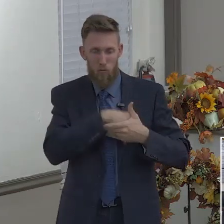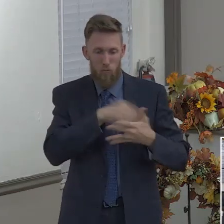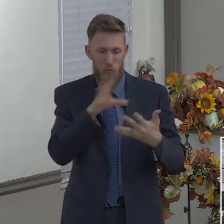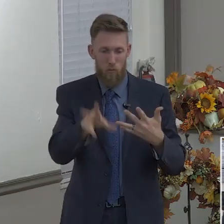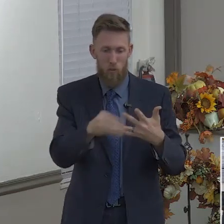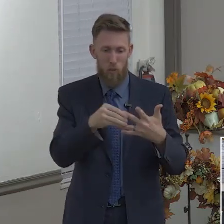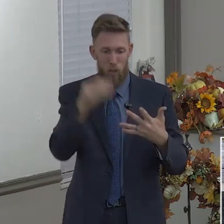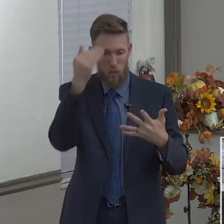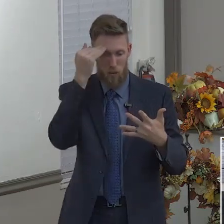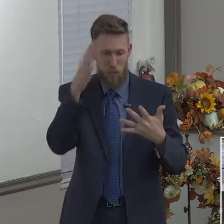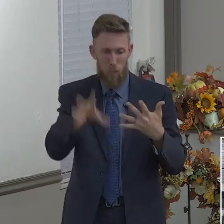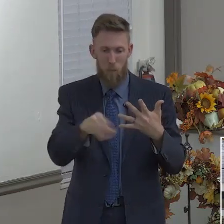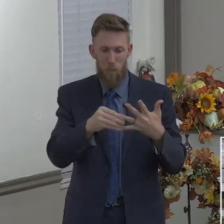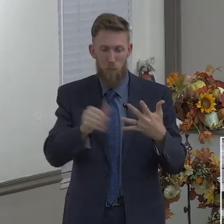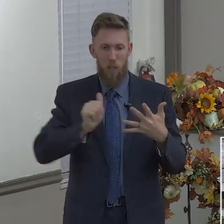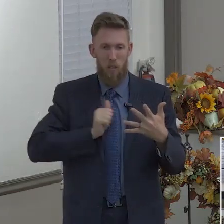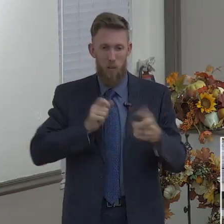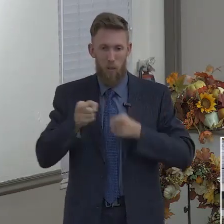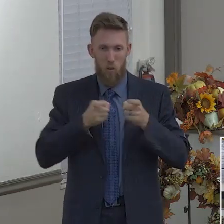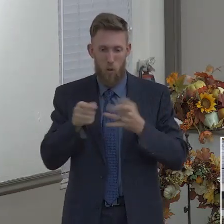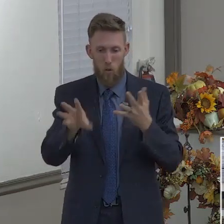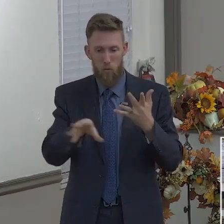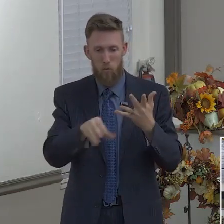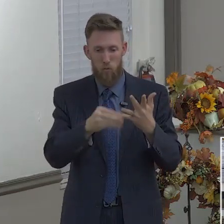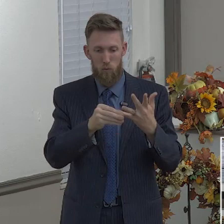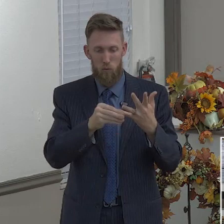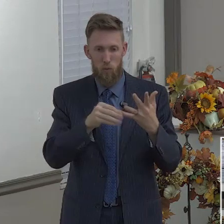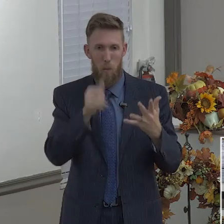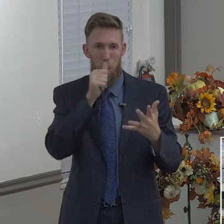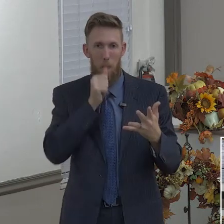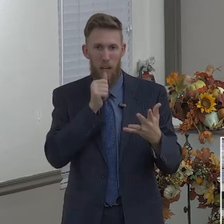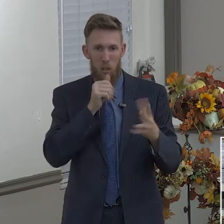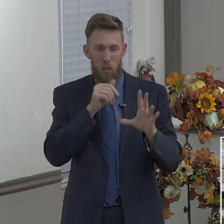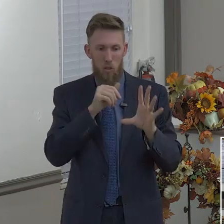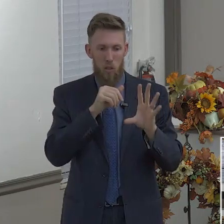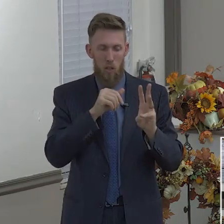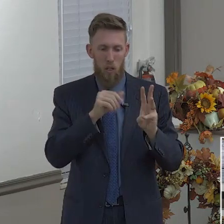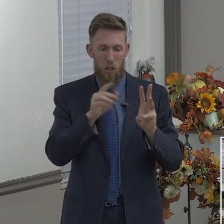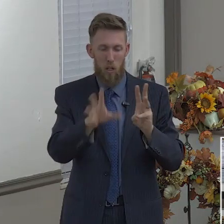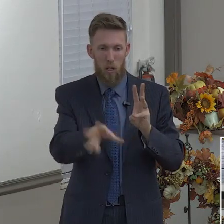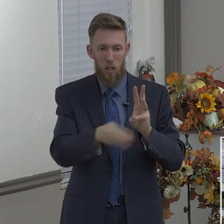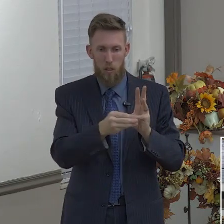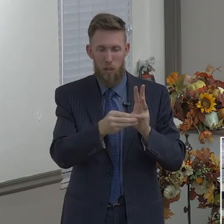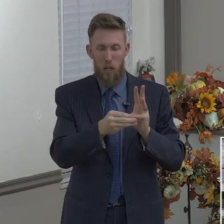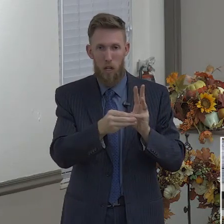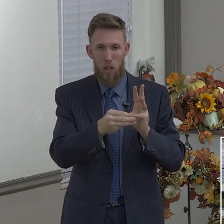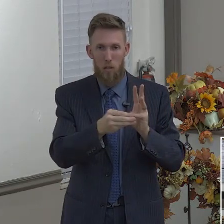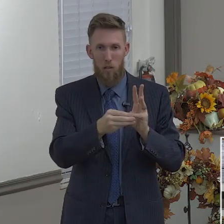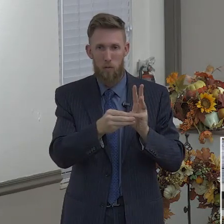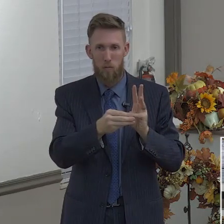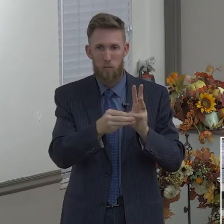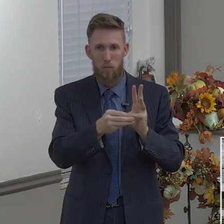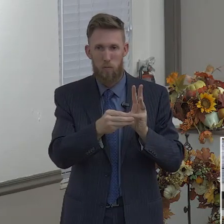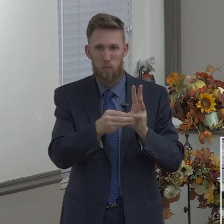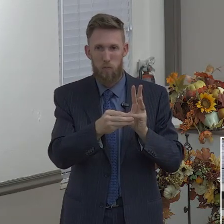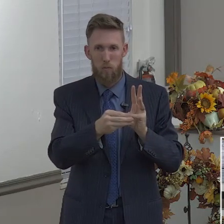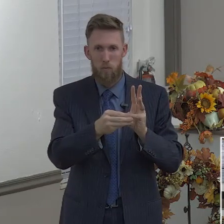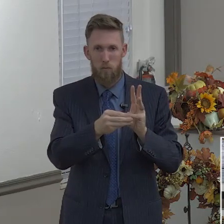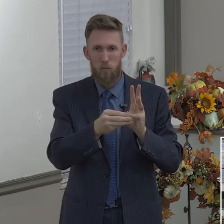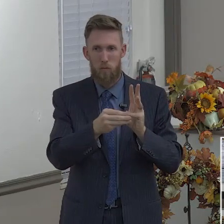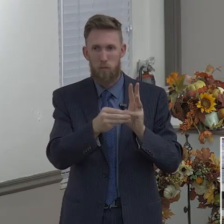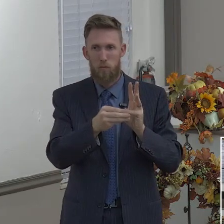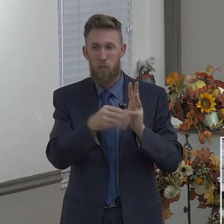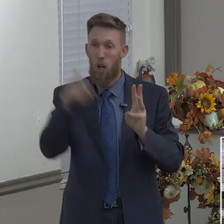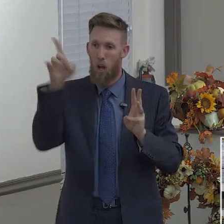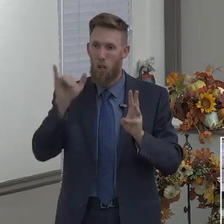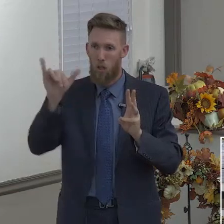godliness. So, God wants us to add these things. Next, Mr. Corbin. Mr. Corbin Berg, come on up here.